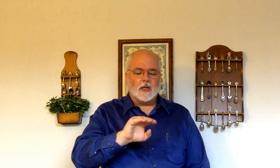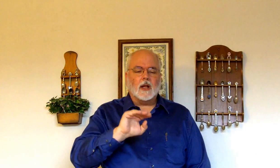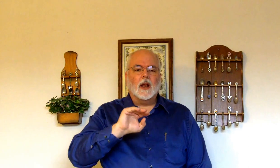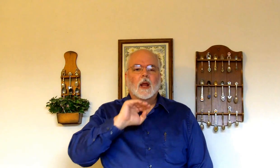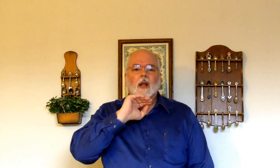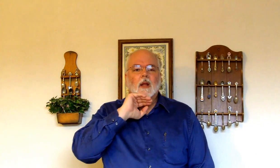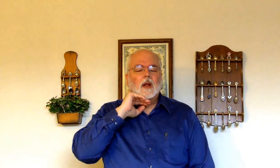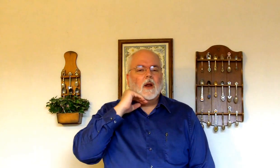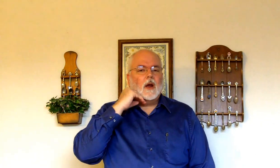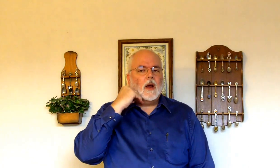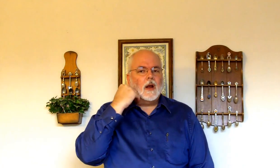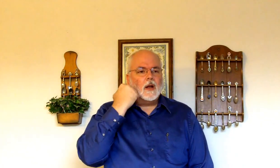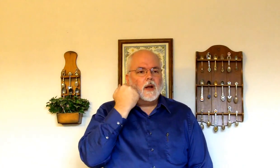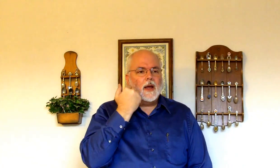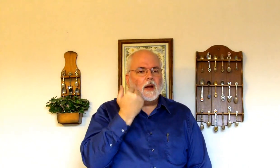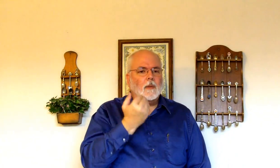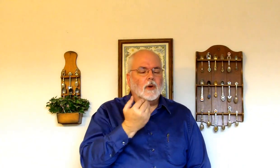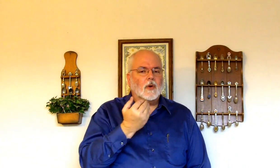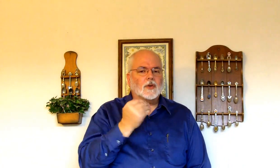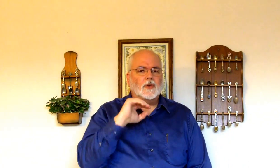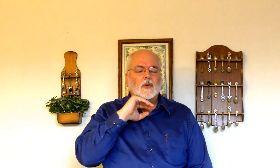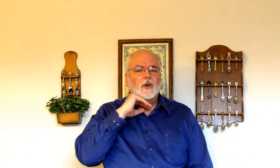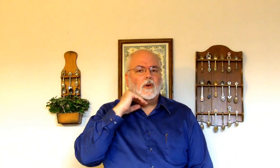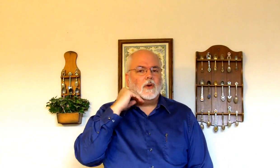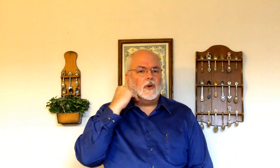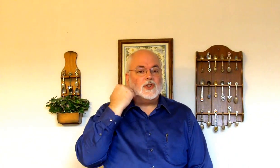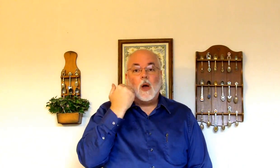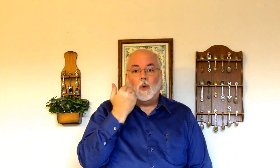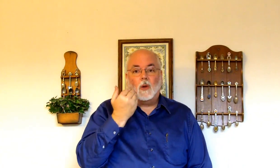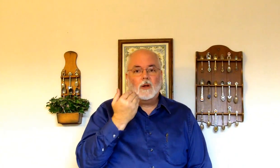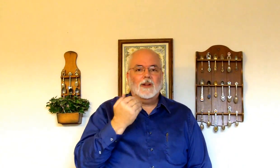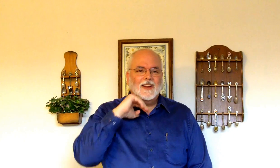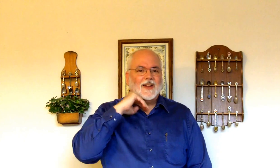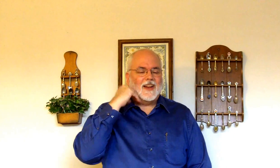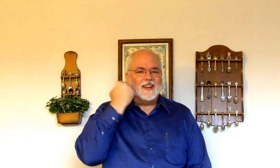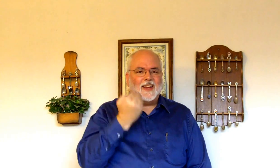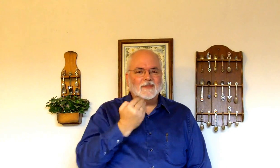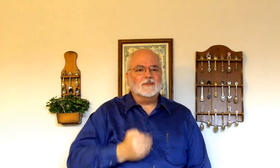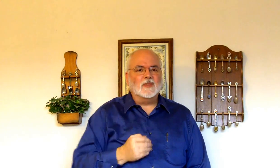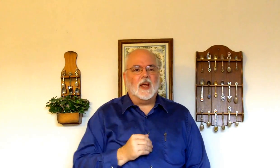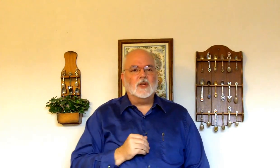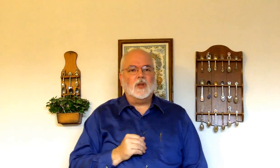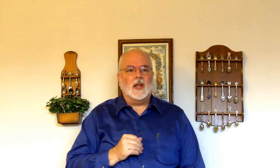kind of coming across your jowl like that. Okay. In shame.